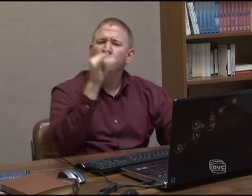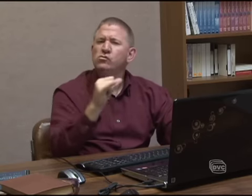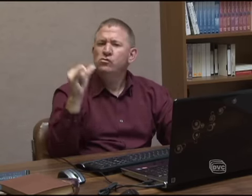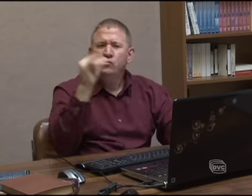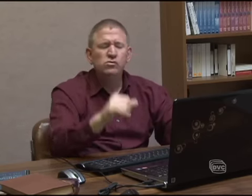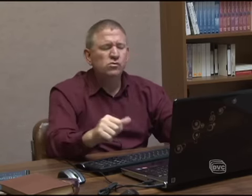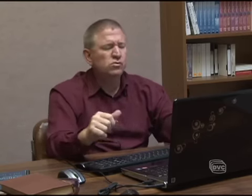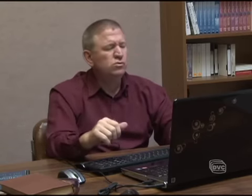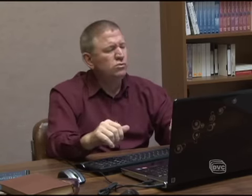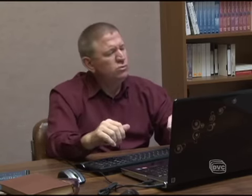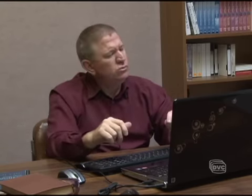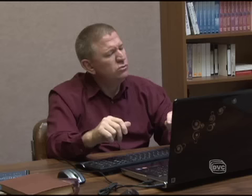Wow.